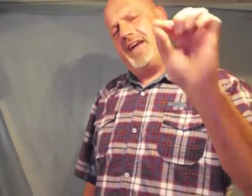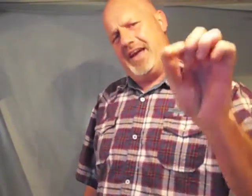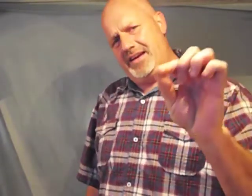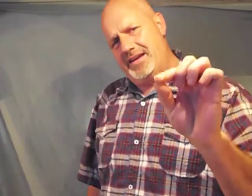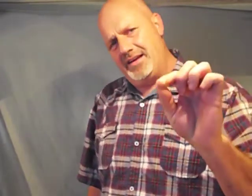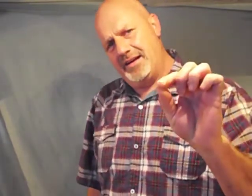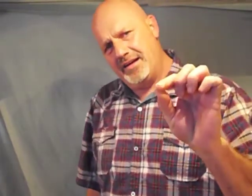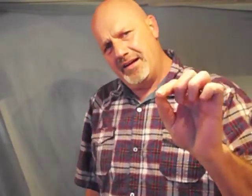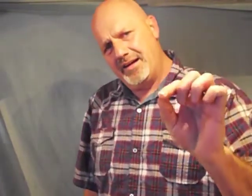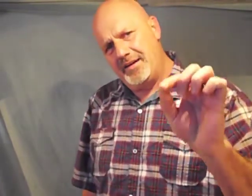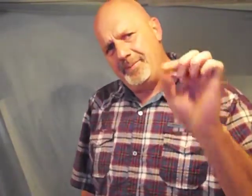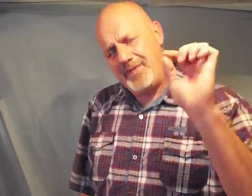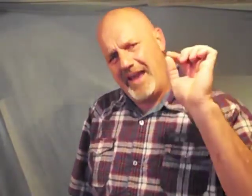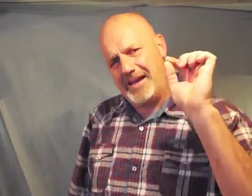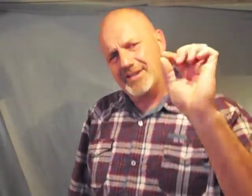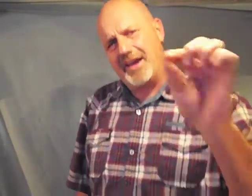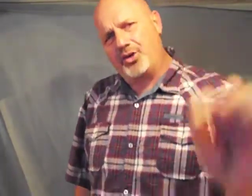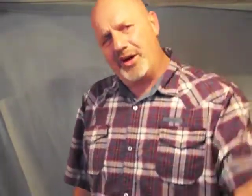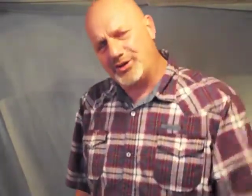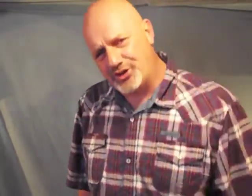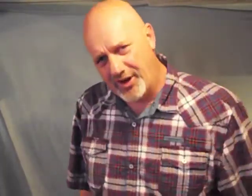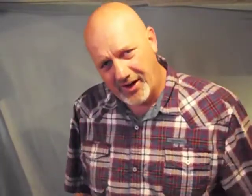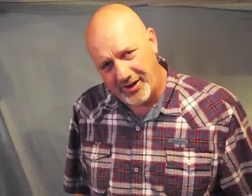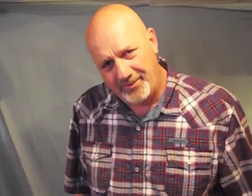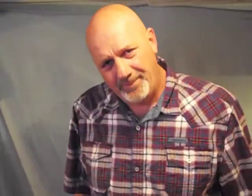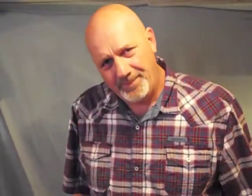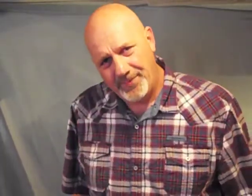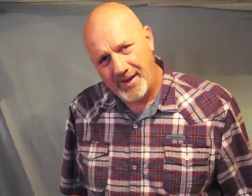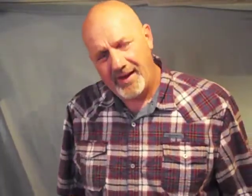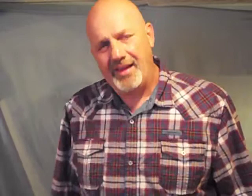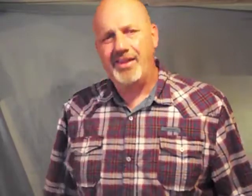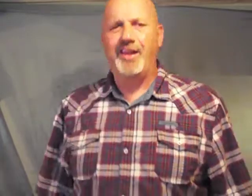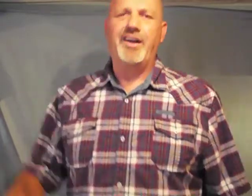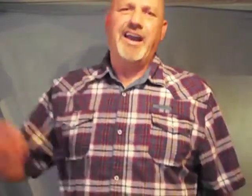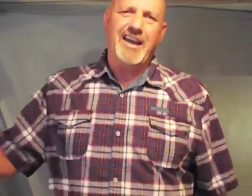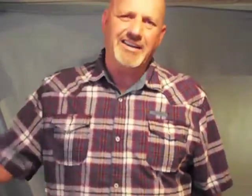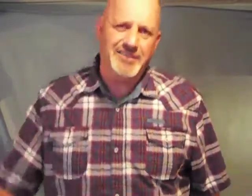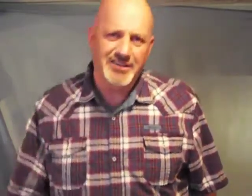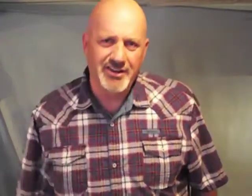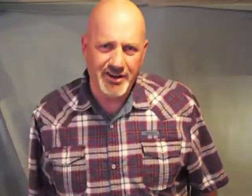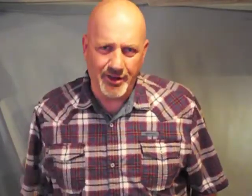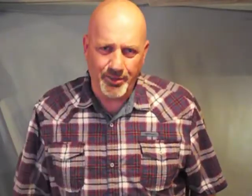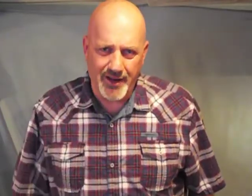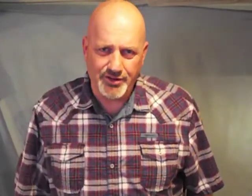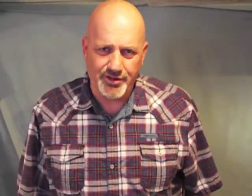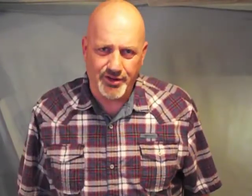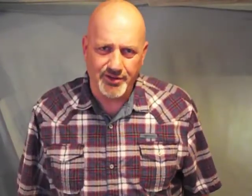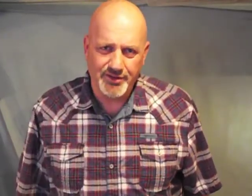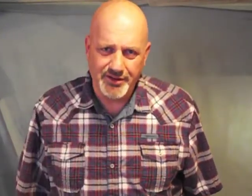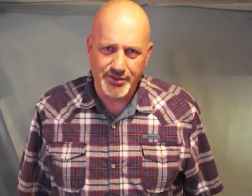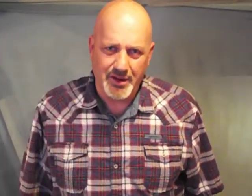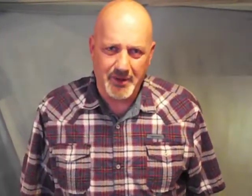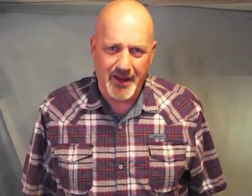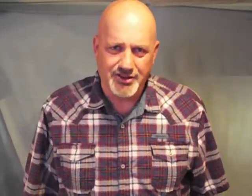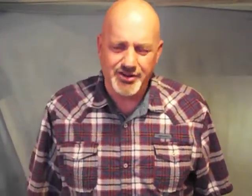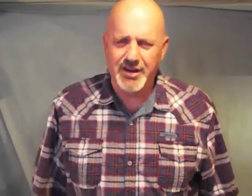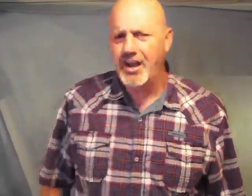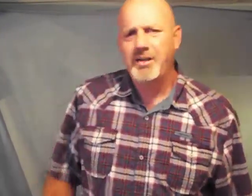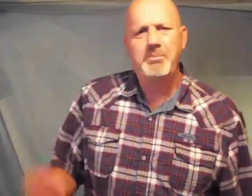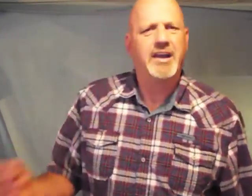as a Christian there is no racial discrimination because